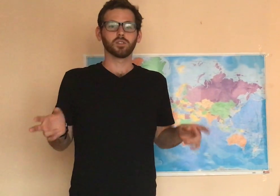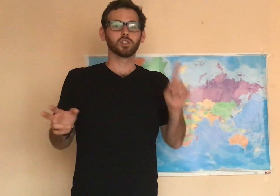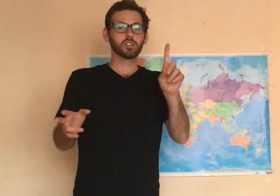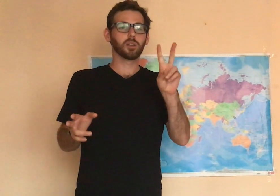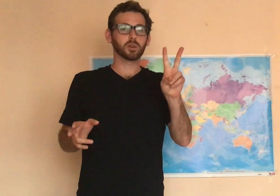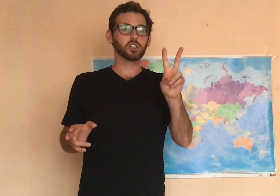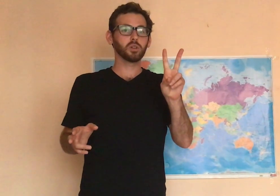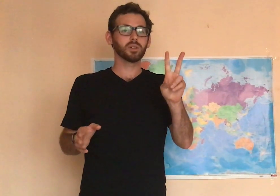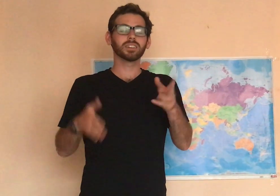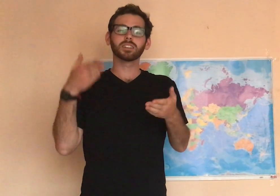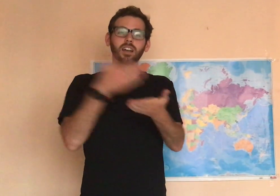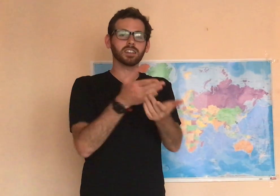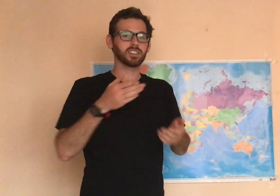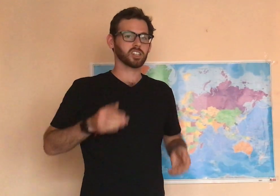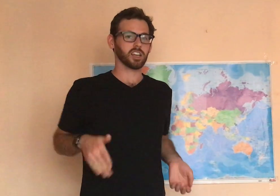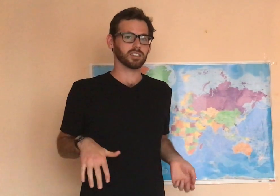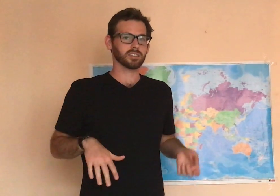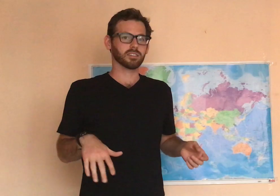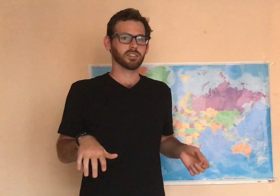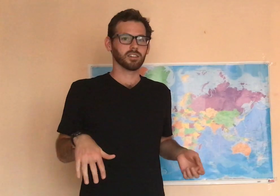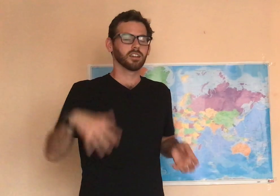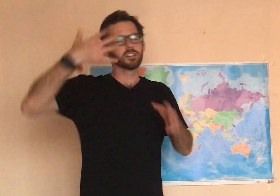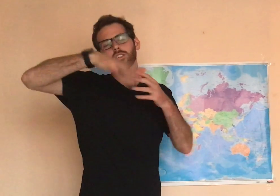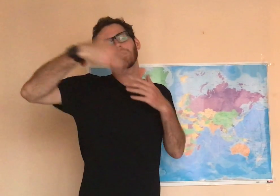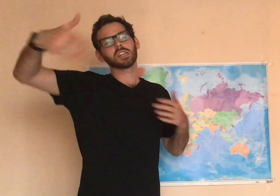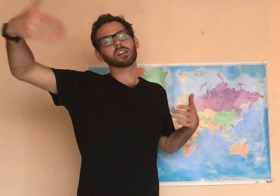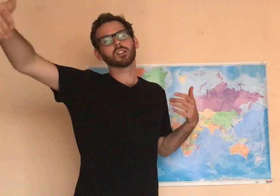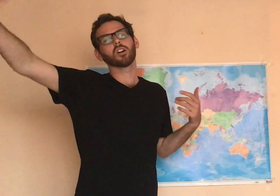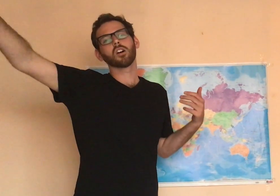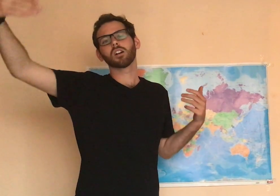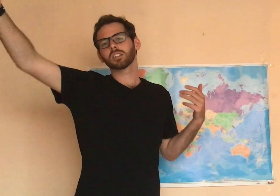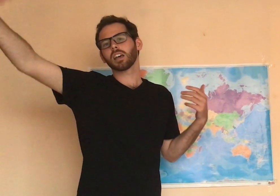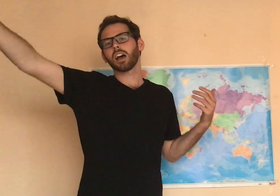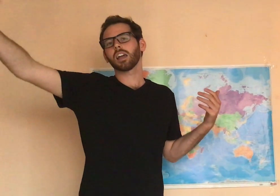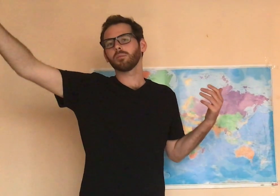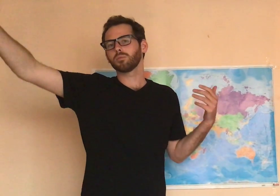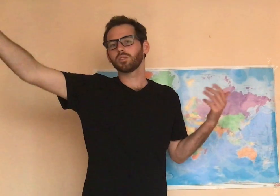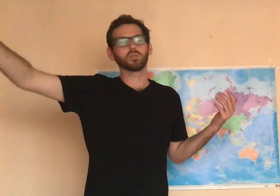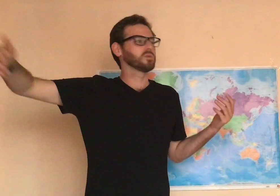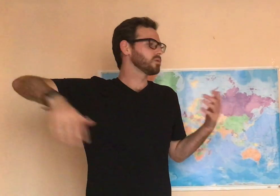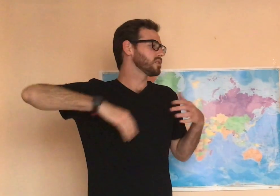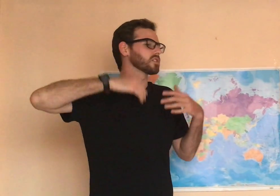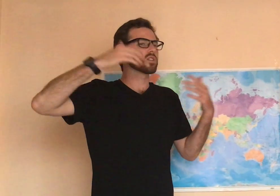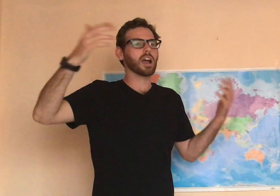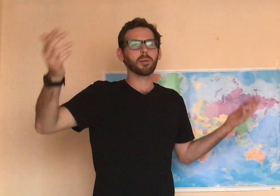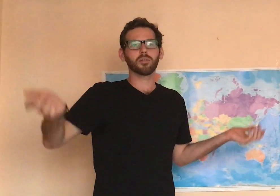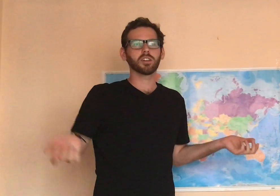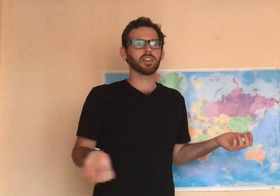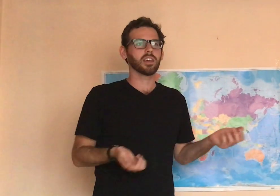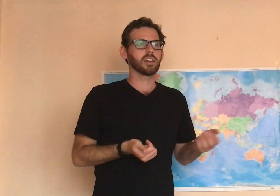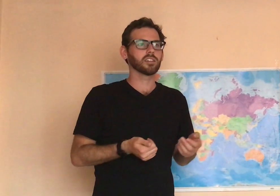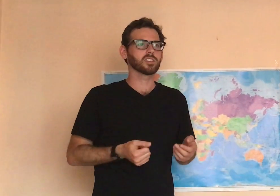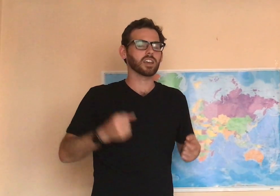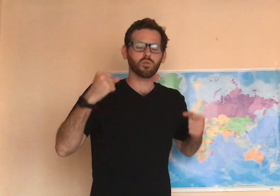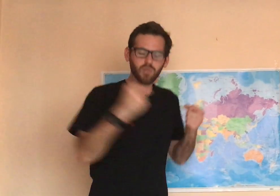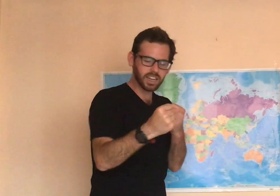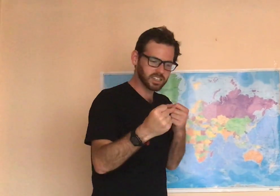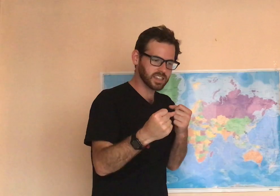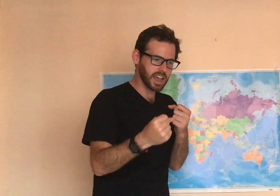Number two is cut to the chase. Don't take a long time to describe everything. Just get right into the